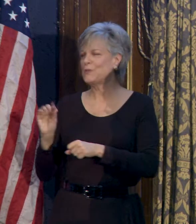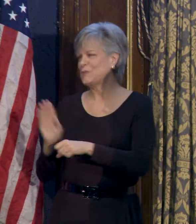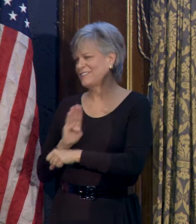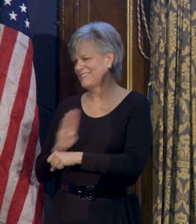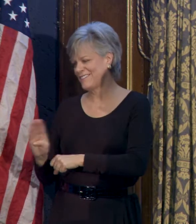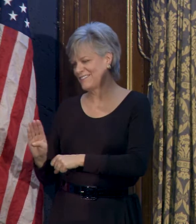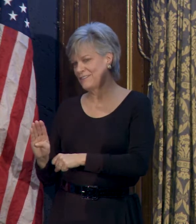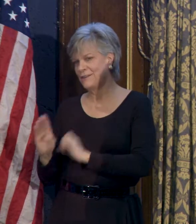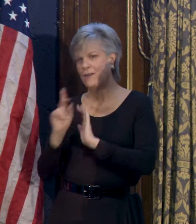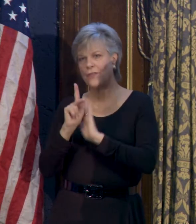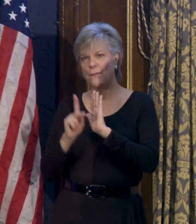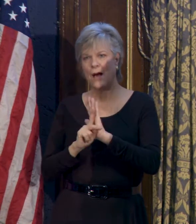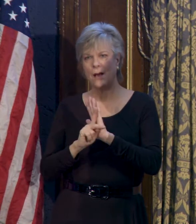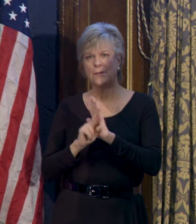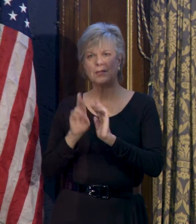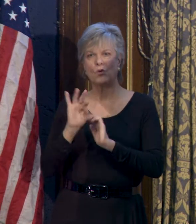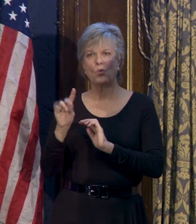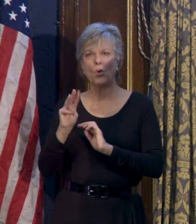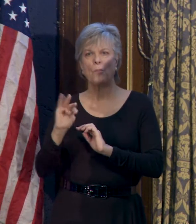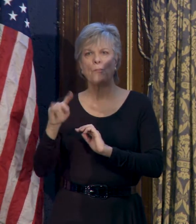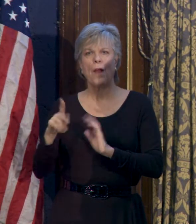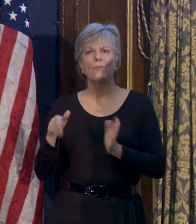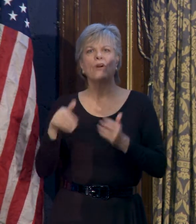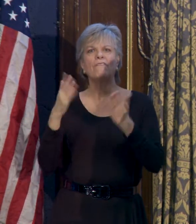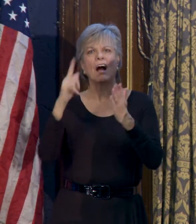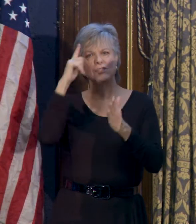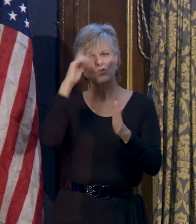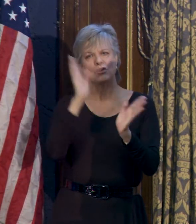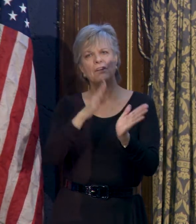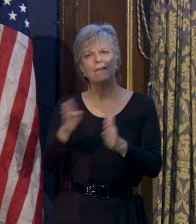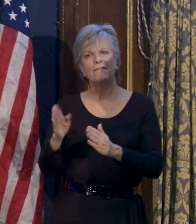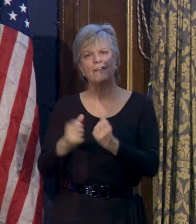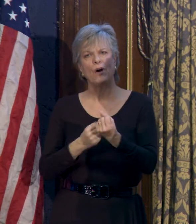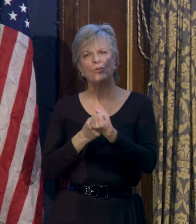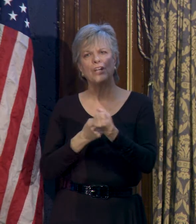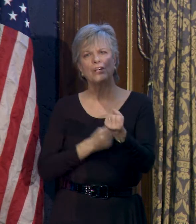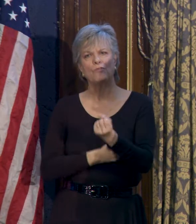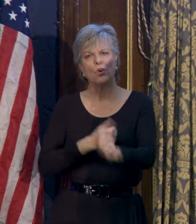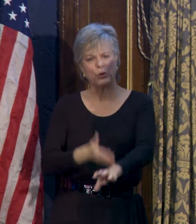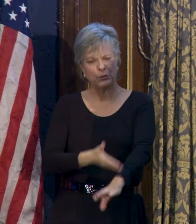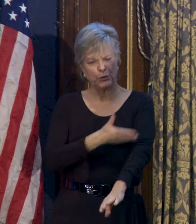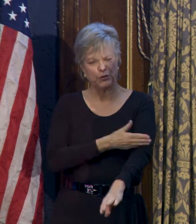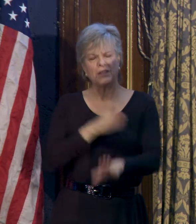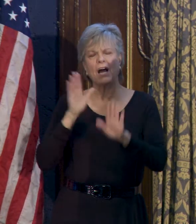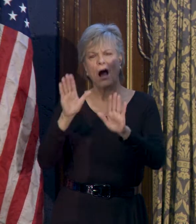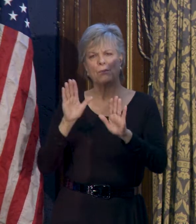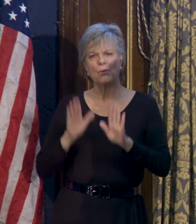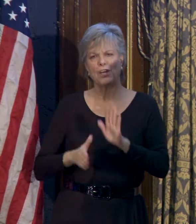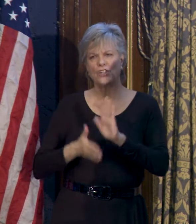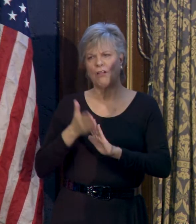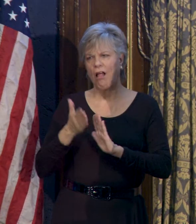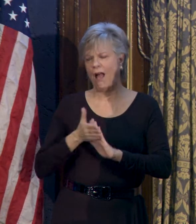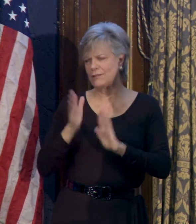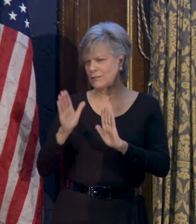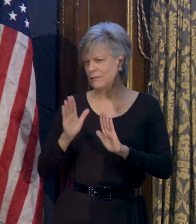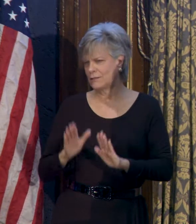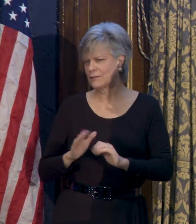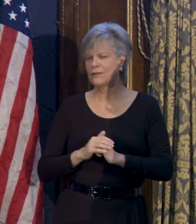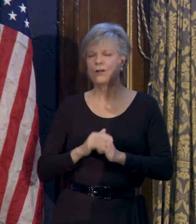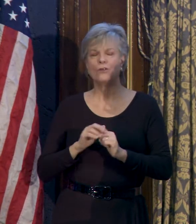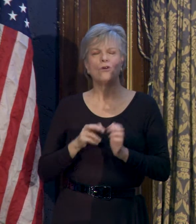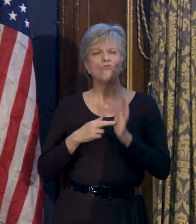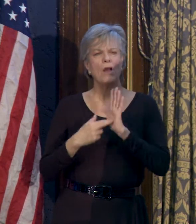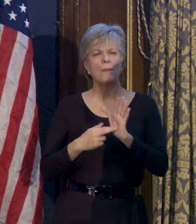The policy roadmap provides a strategic foundation for improvement in operational excellence. It represents a key